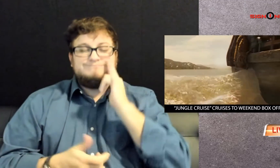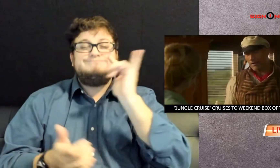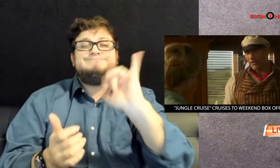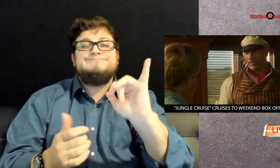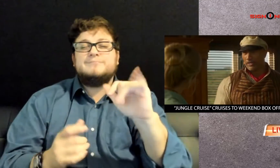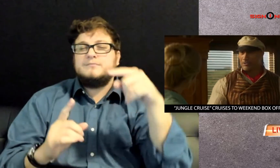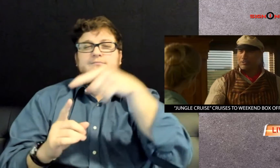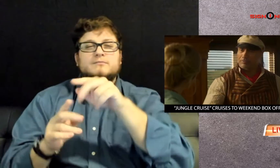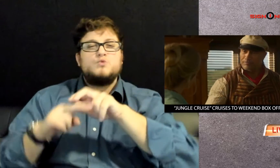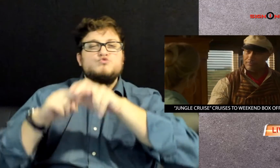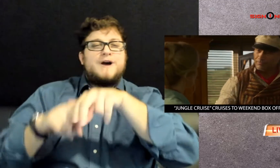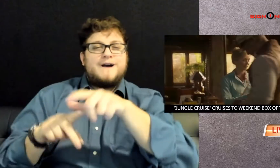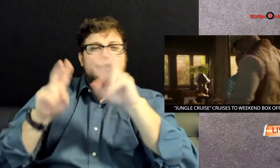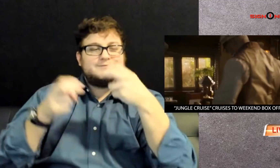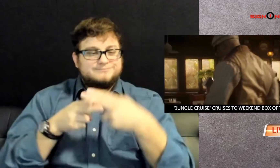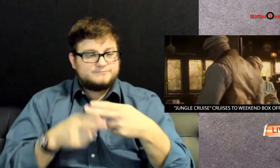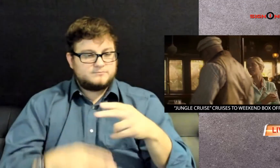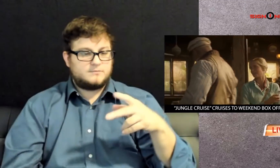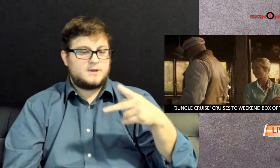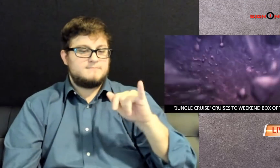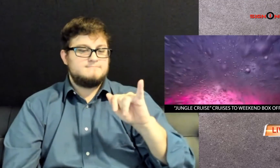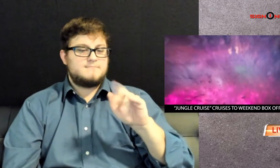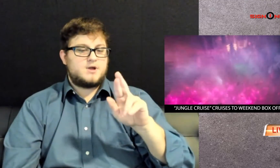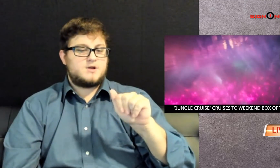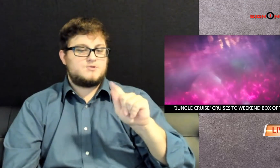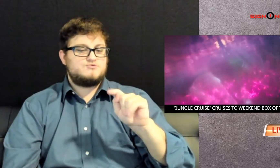Similar to the ride Pirates of the Caribbean.